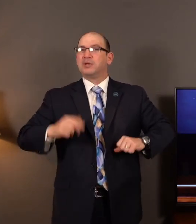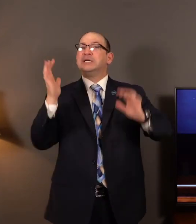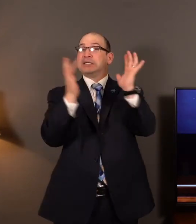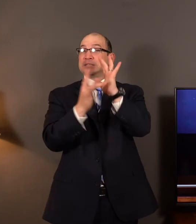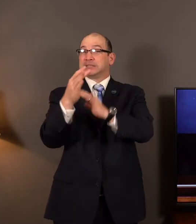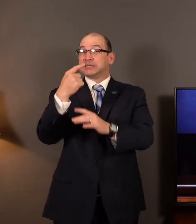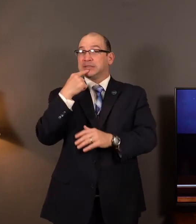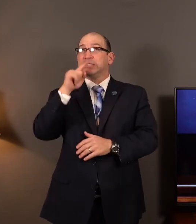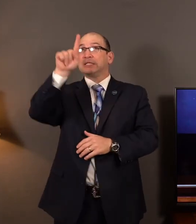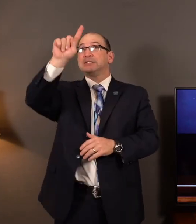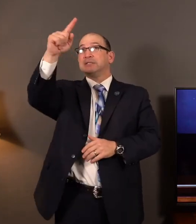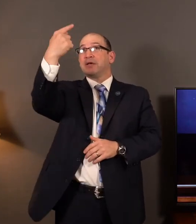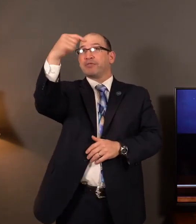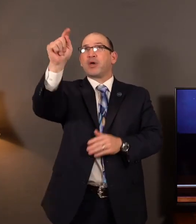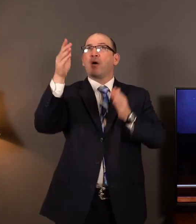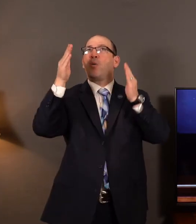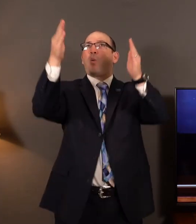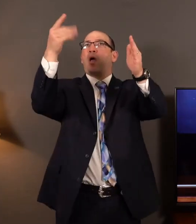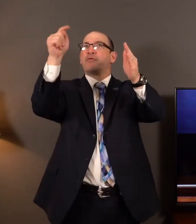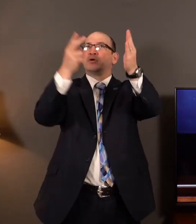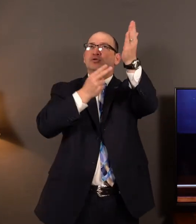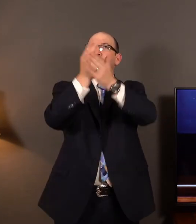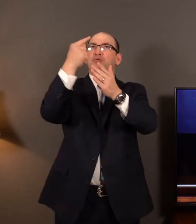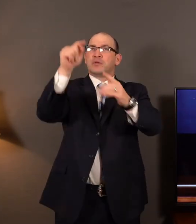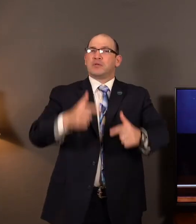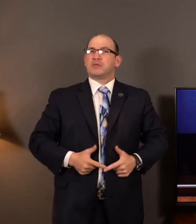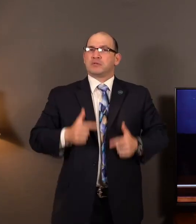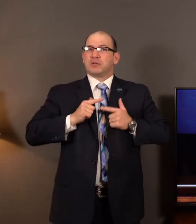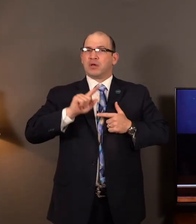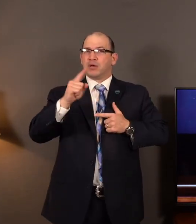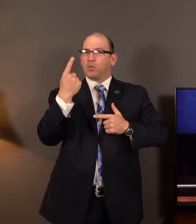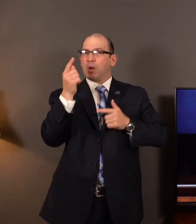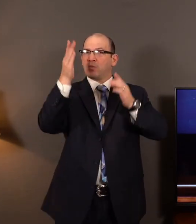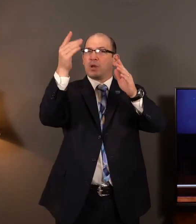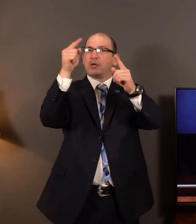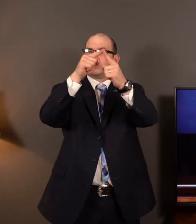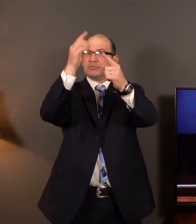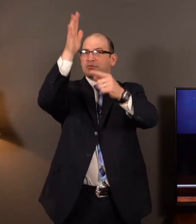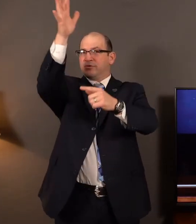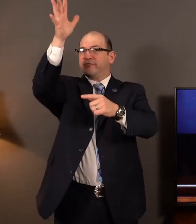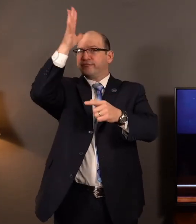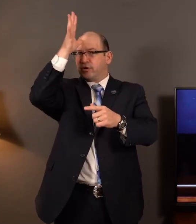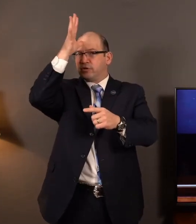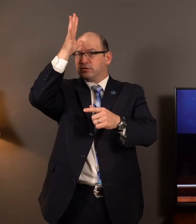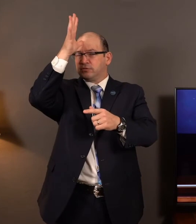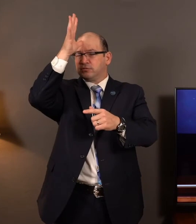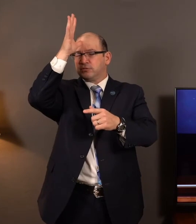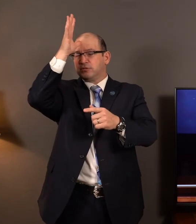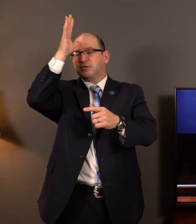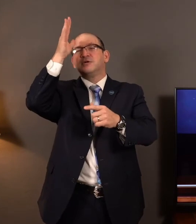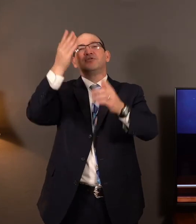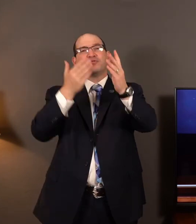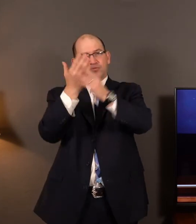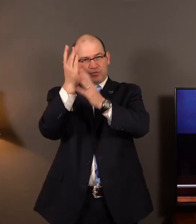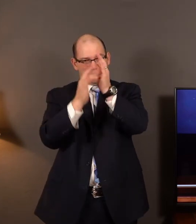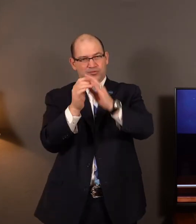the life, and no man cometh unto the Father but by me. Tonight, if you don't know Jesus Christ as your Savior, would you trust Him,